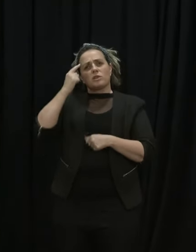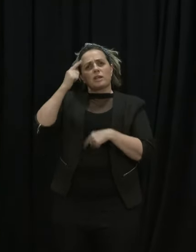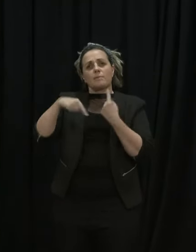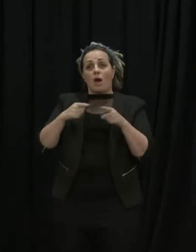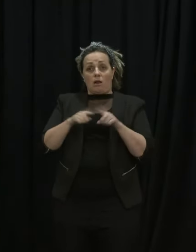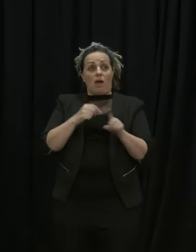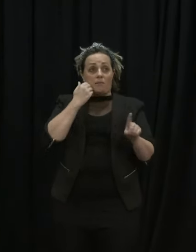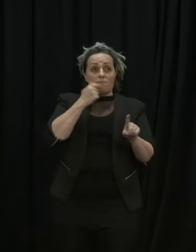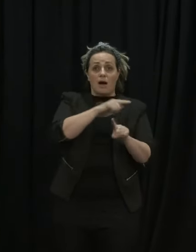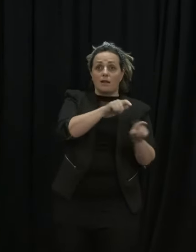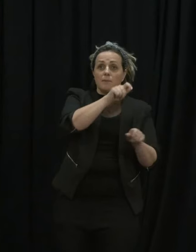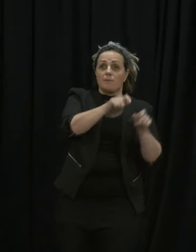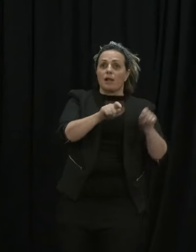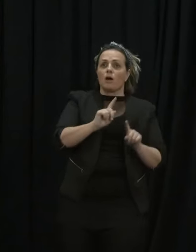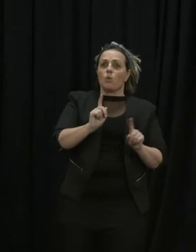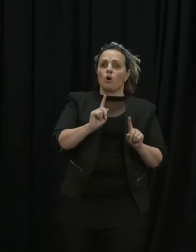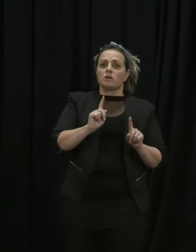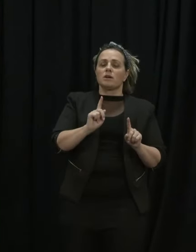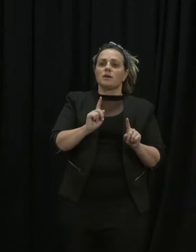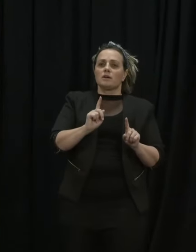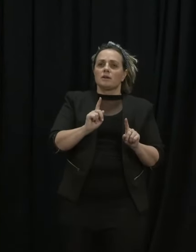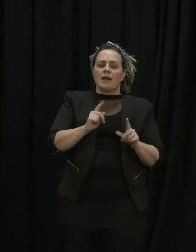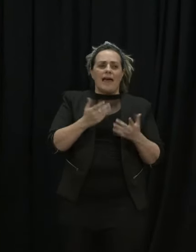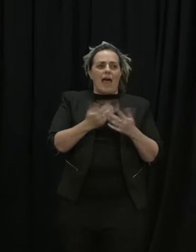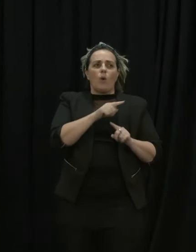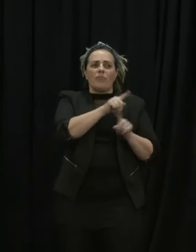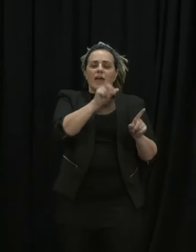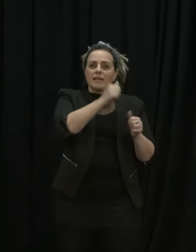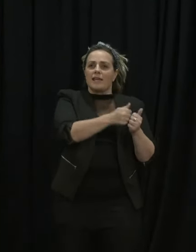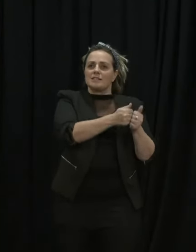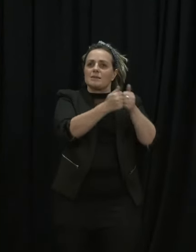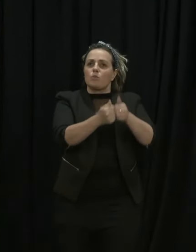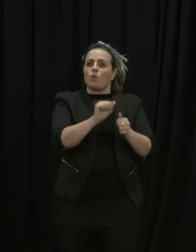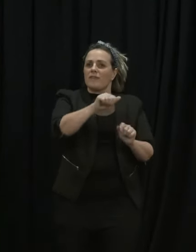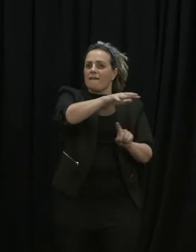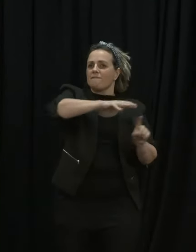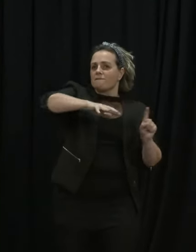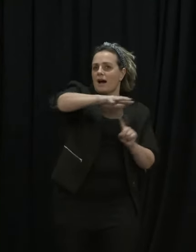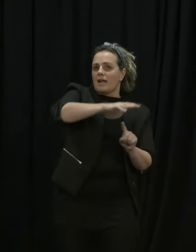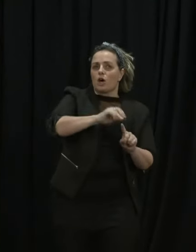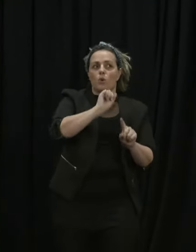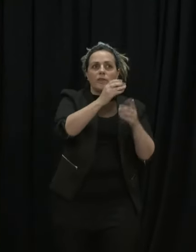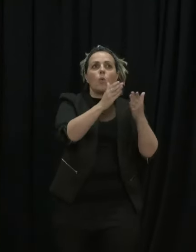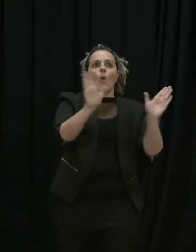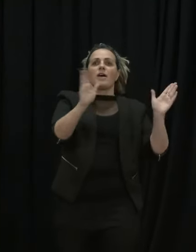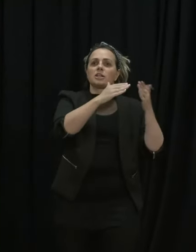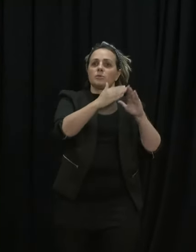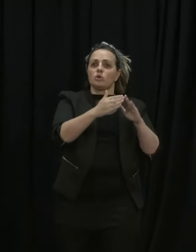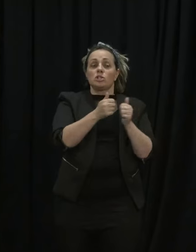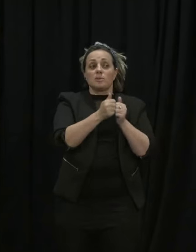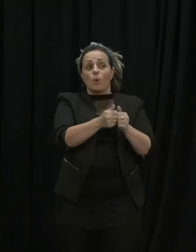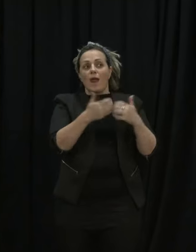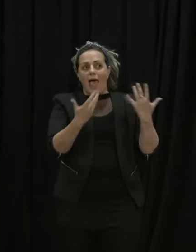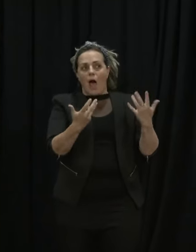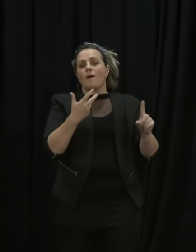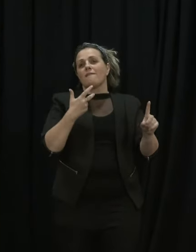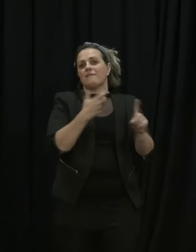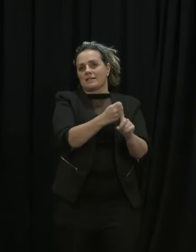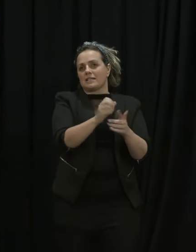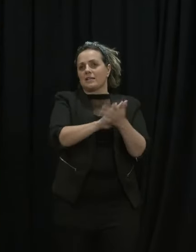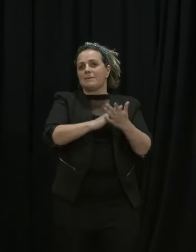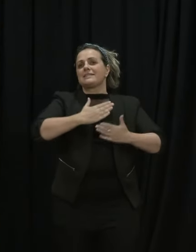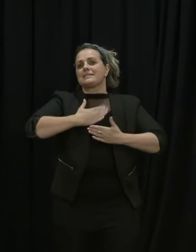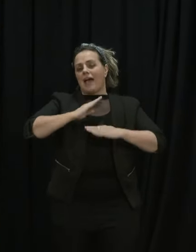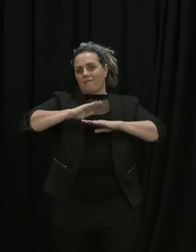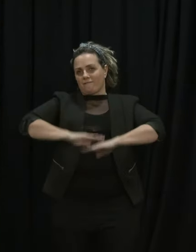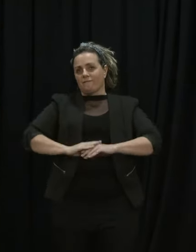Māori do on the basis of whakapapa on the basis of how they can support their whānau and their wider community to be able to stay safe and so